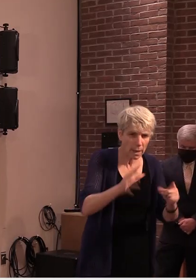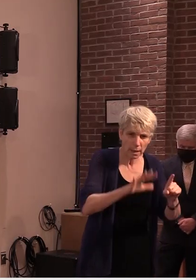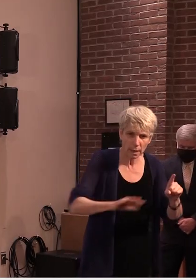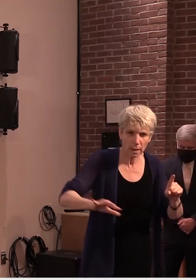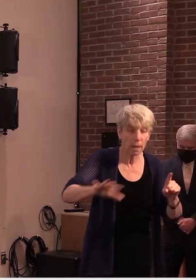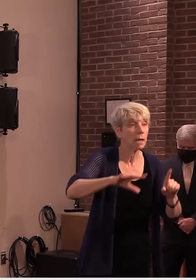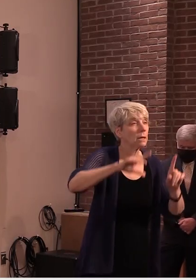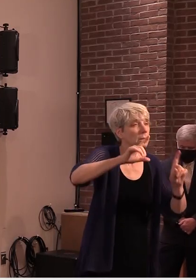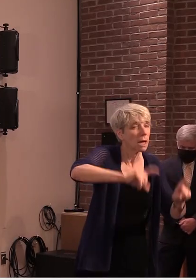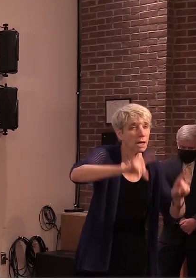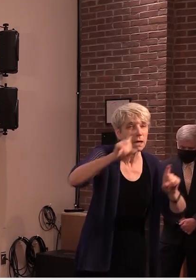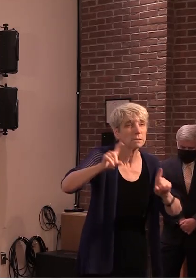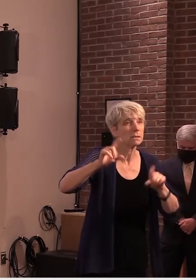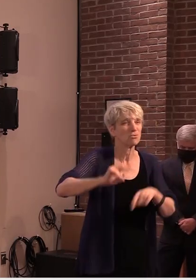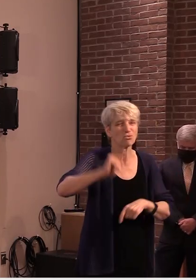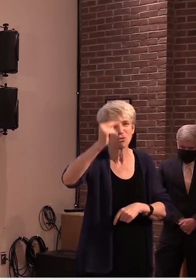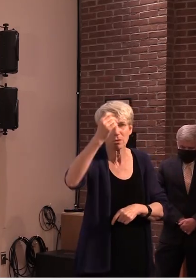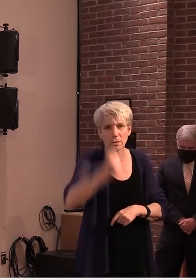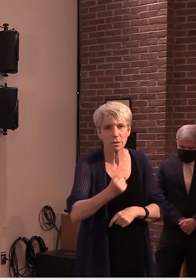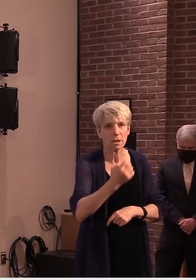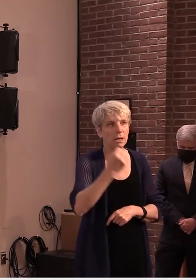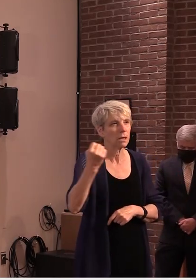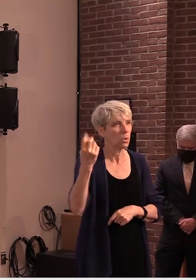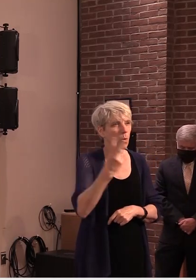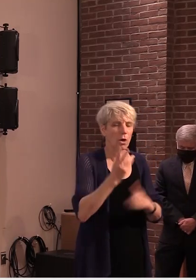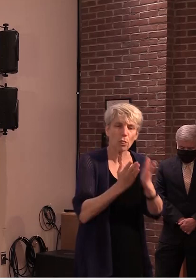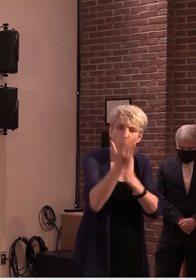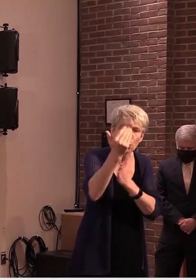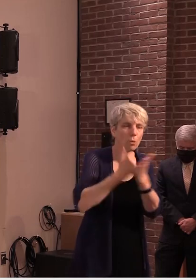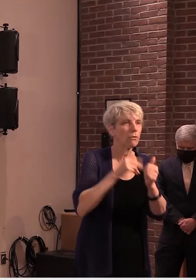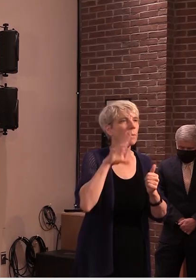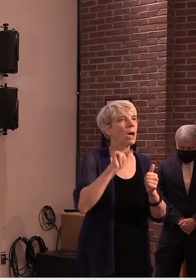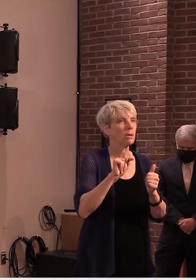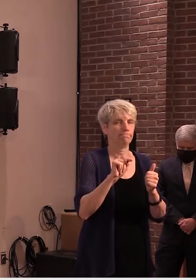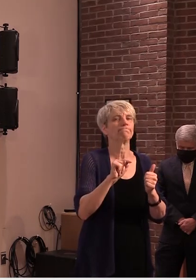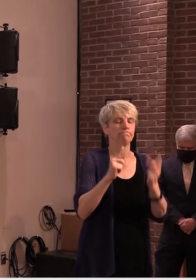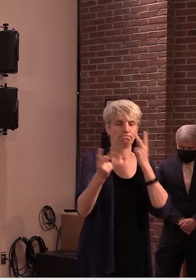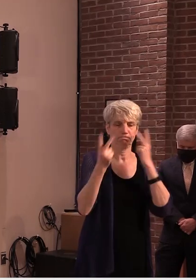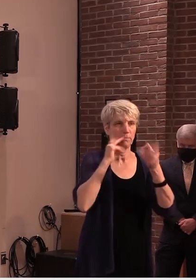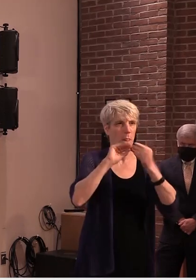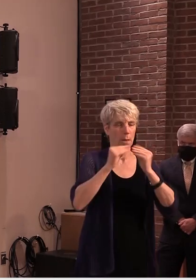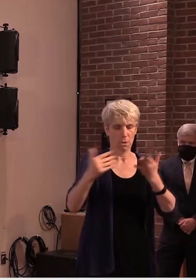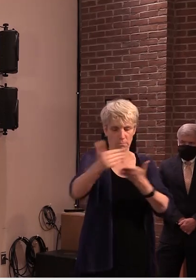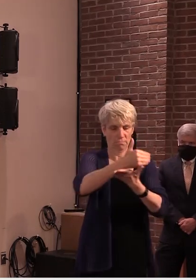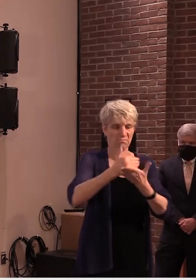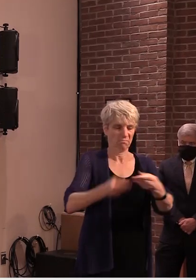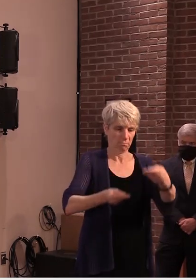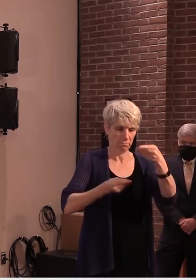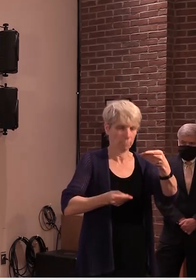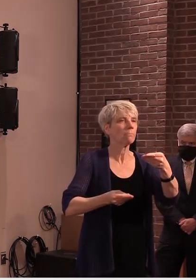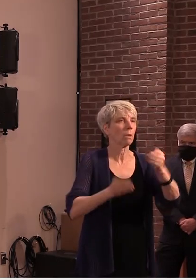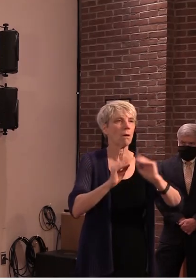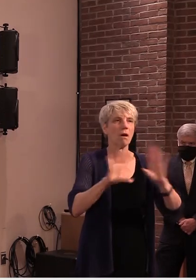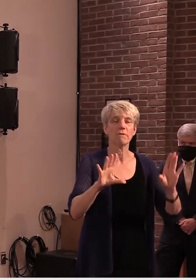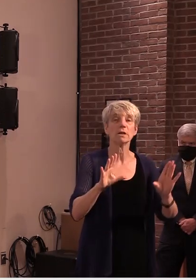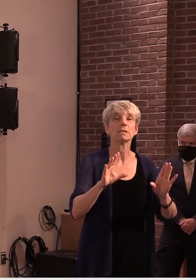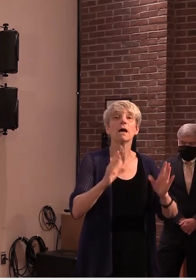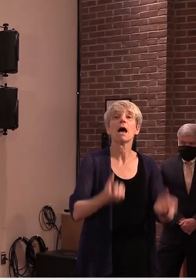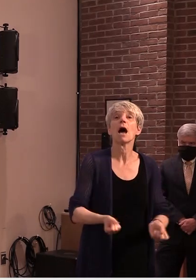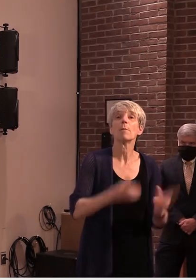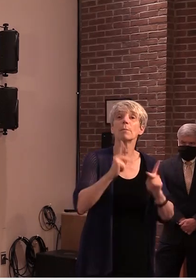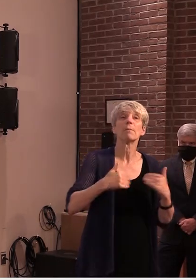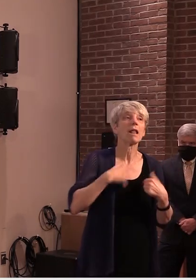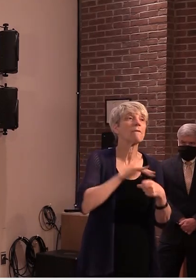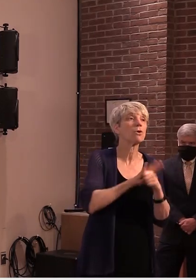reassuring the data from all of the testing tells us that we really do have low case counts and our